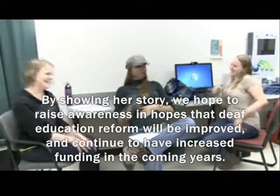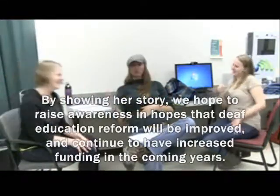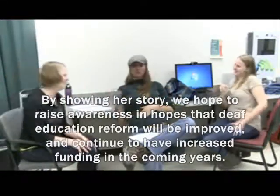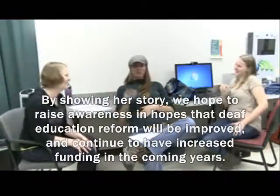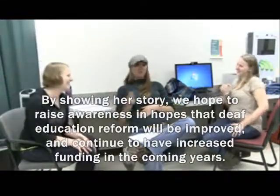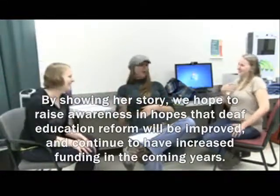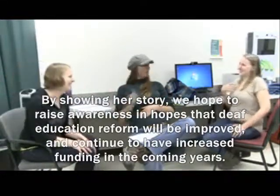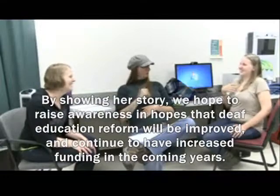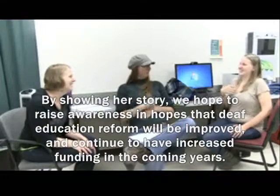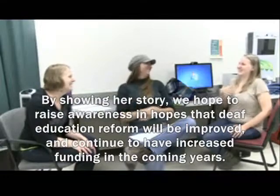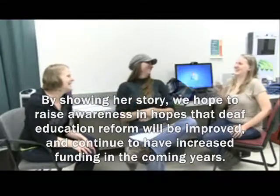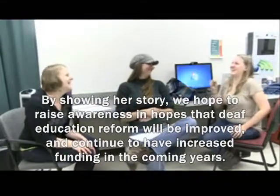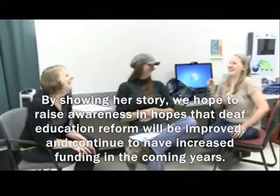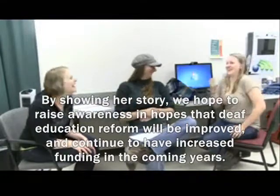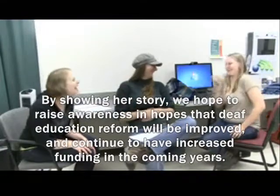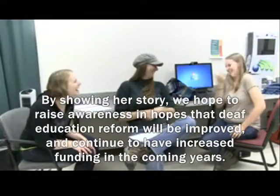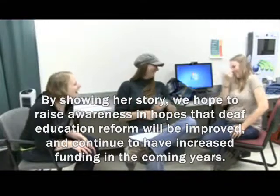Oh, my